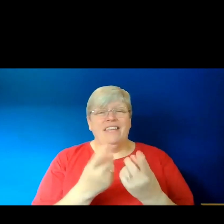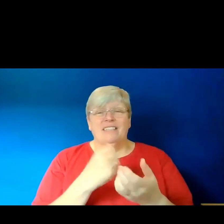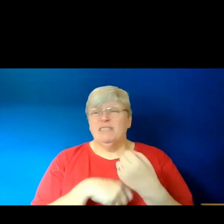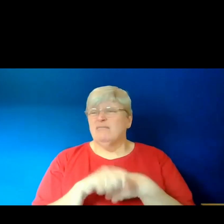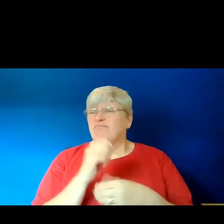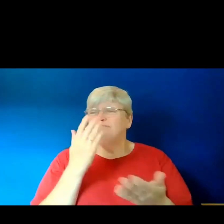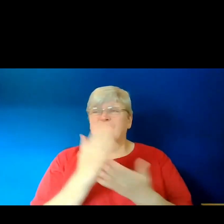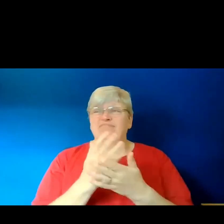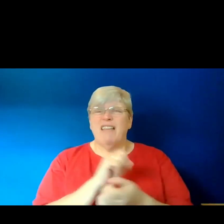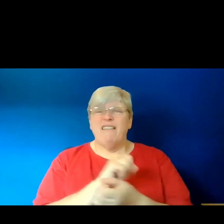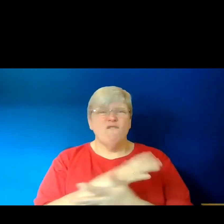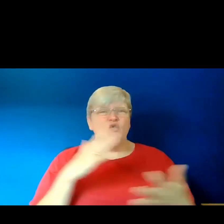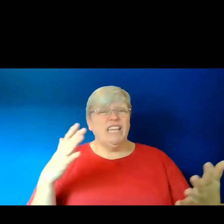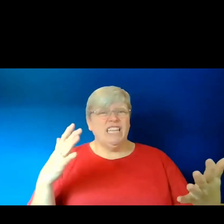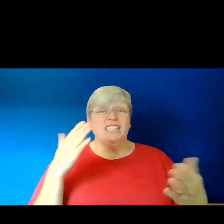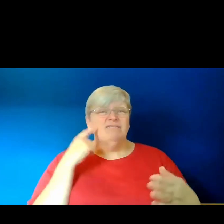and inspiring to work from.